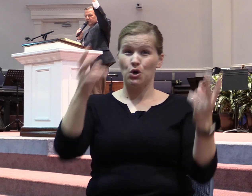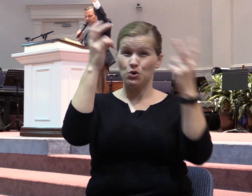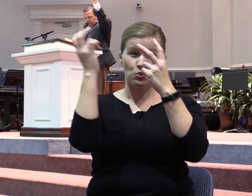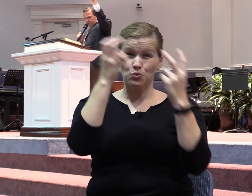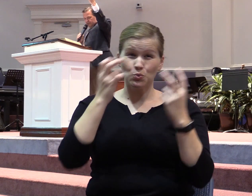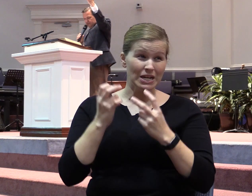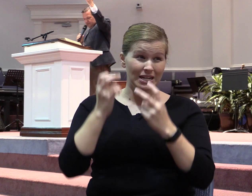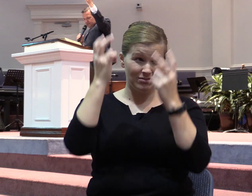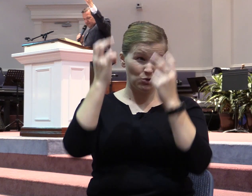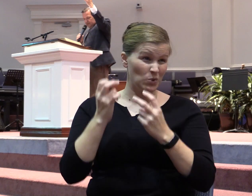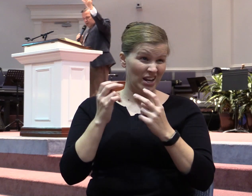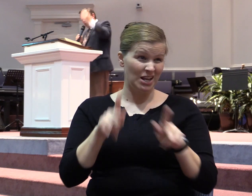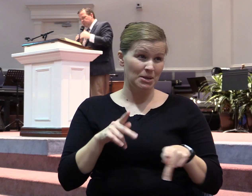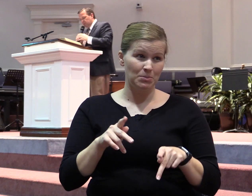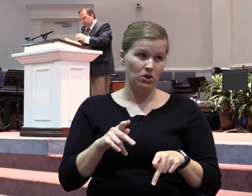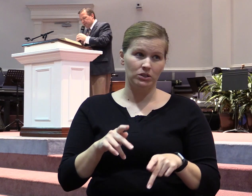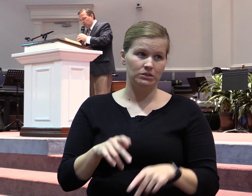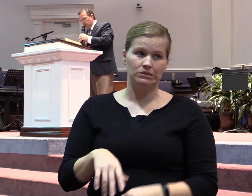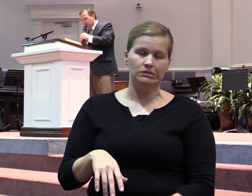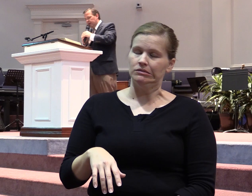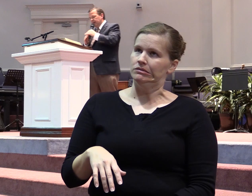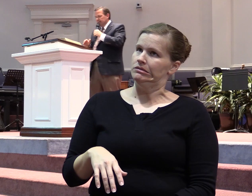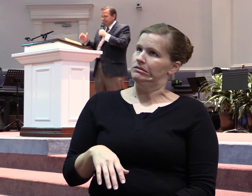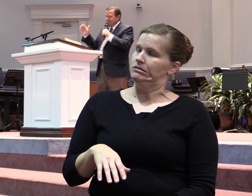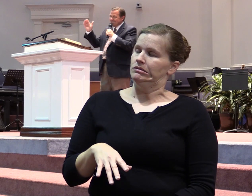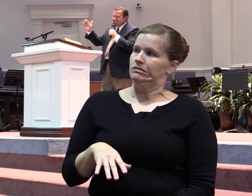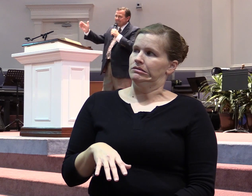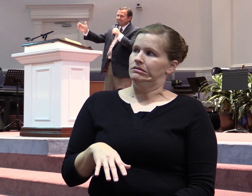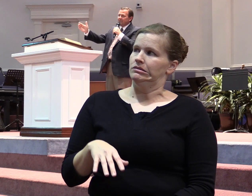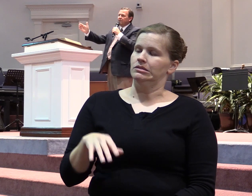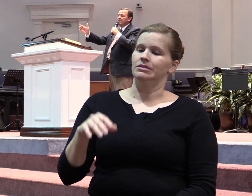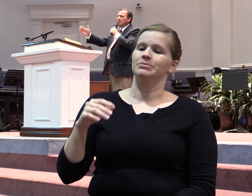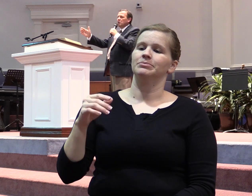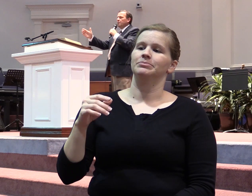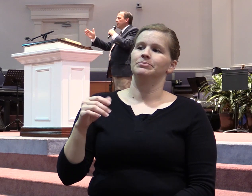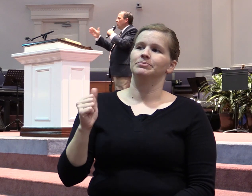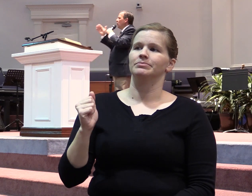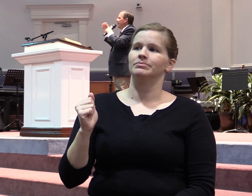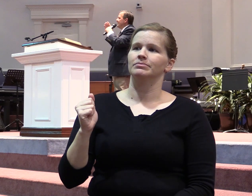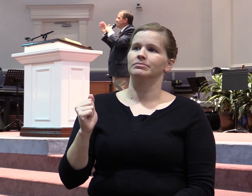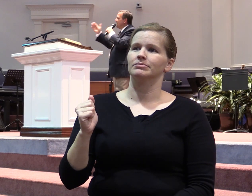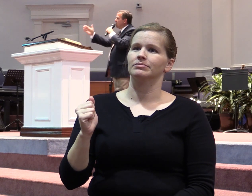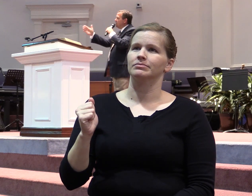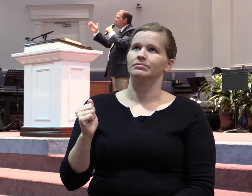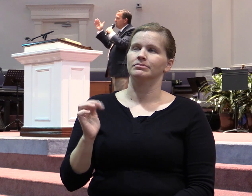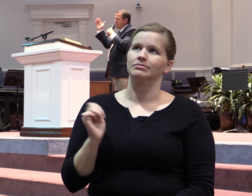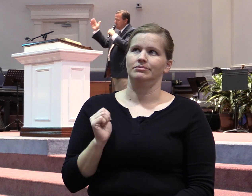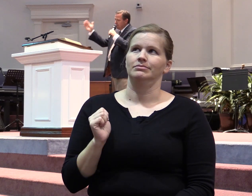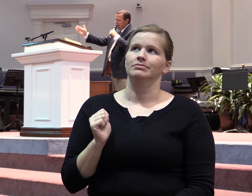list. Webster defines the word greed as excessive or insatiable desire.